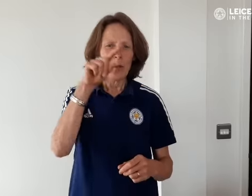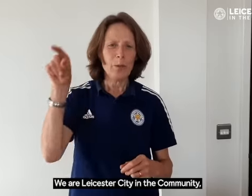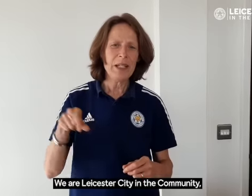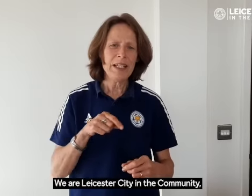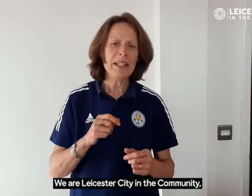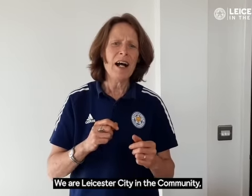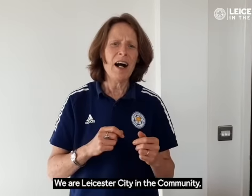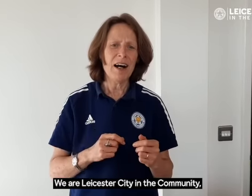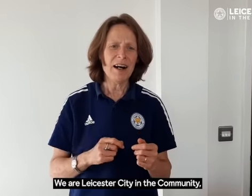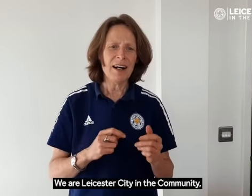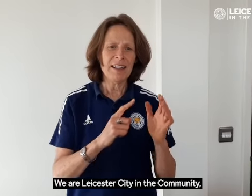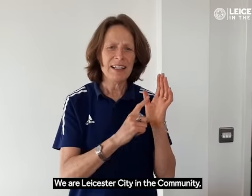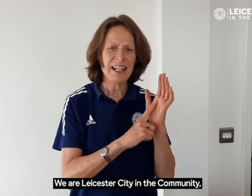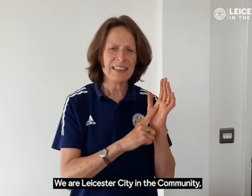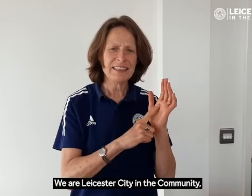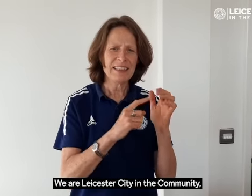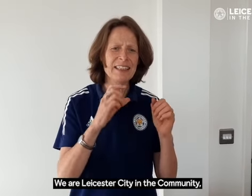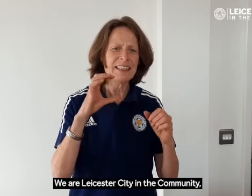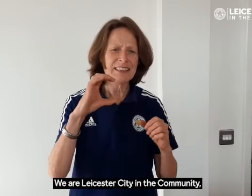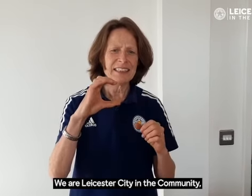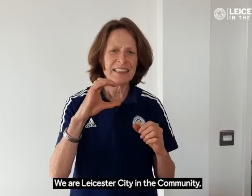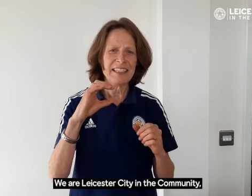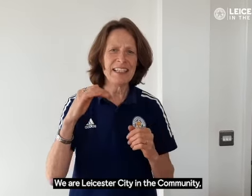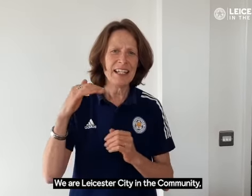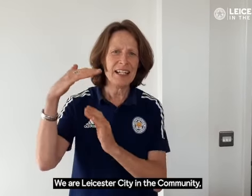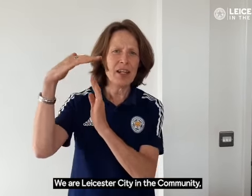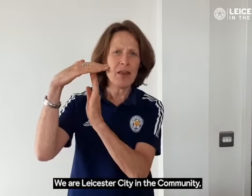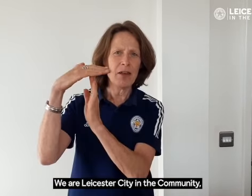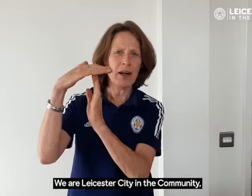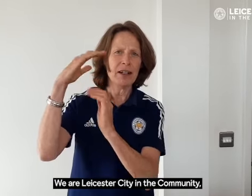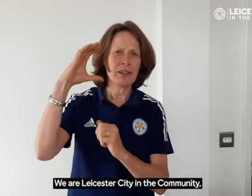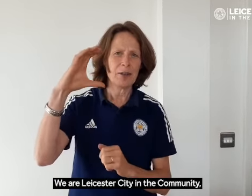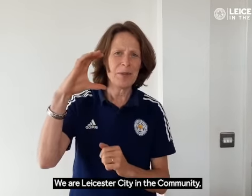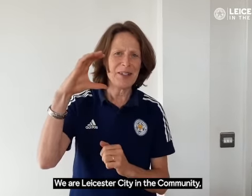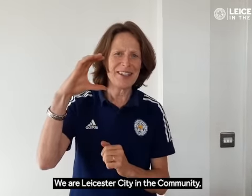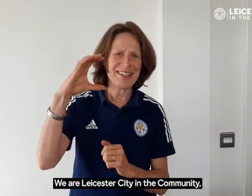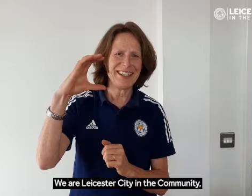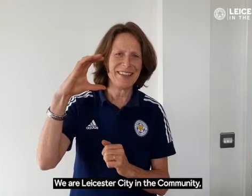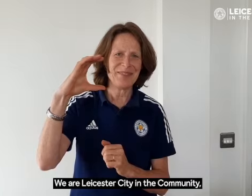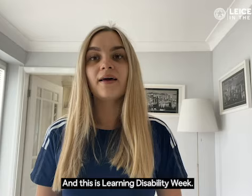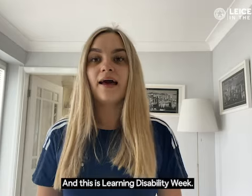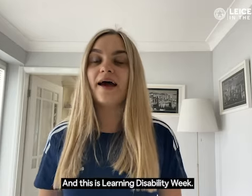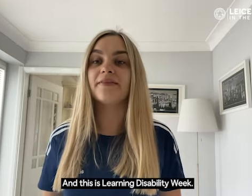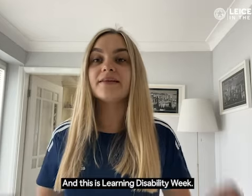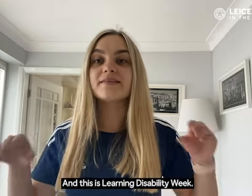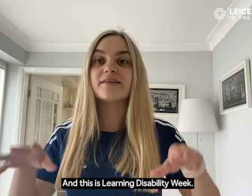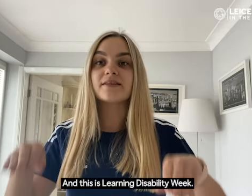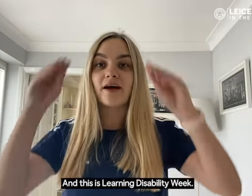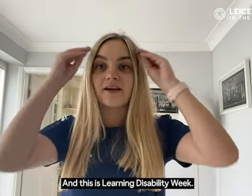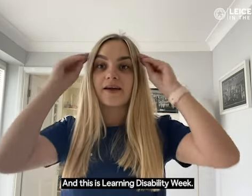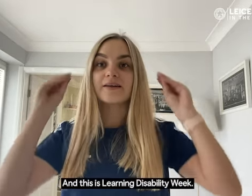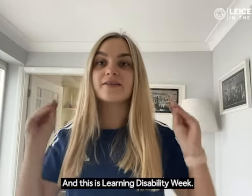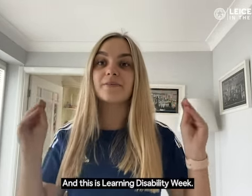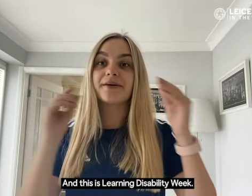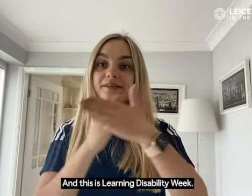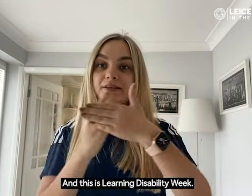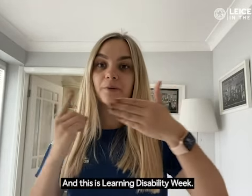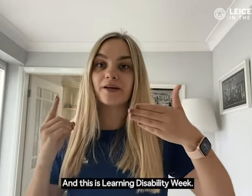We are Leicester City in the community and this is Learning Disability Week.